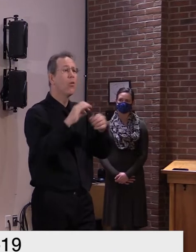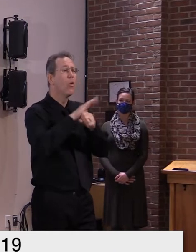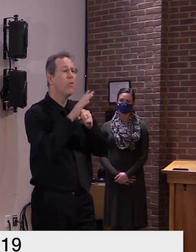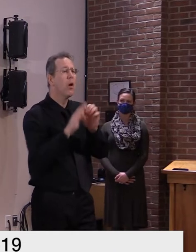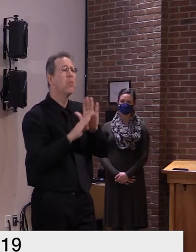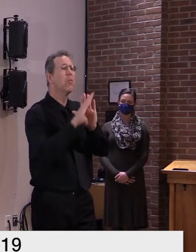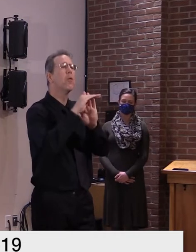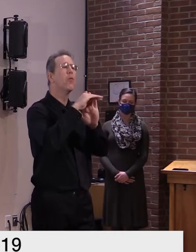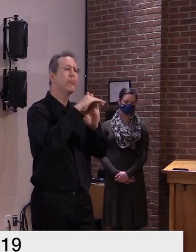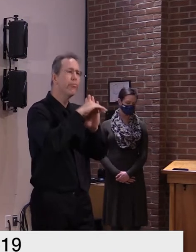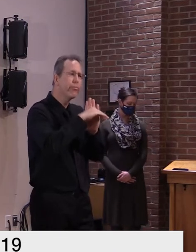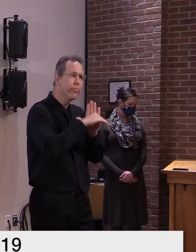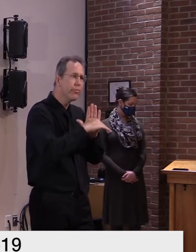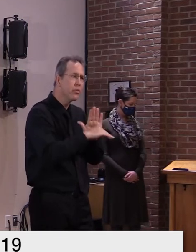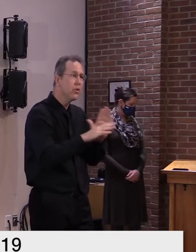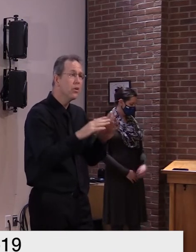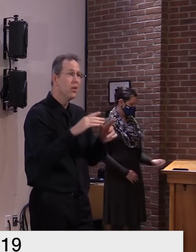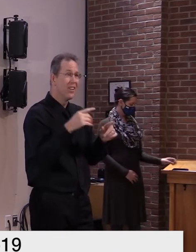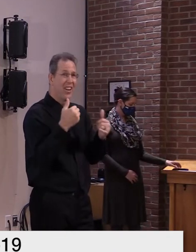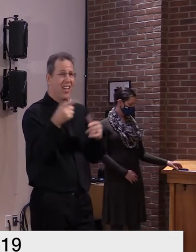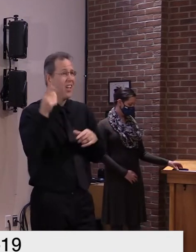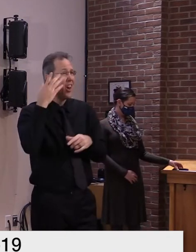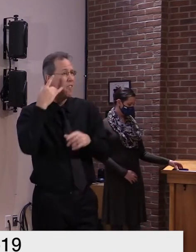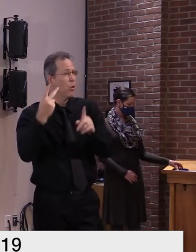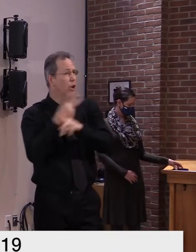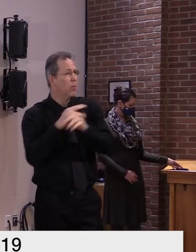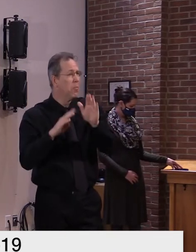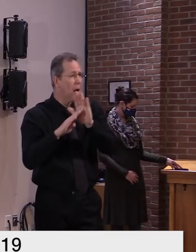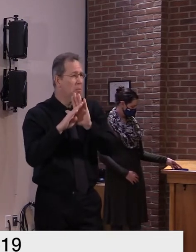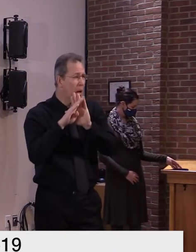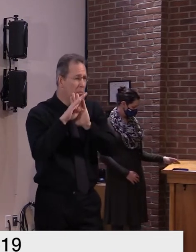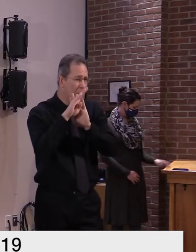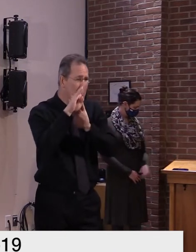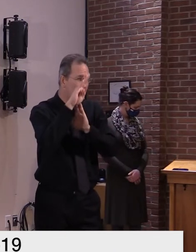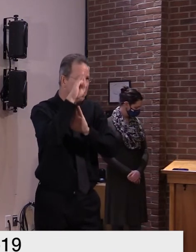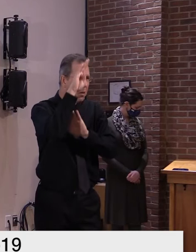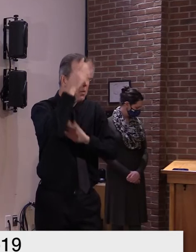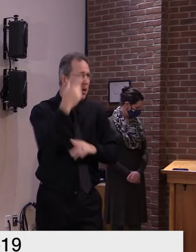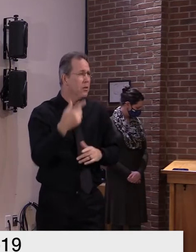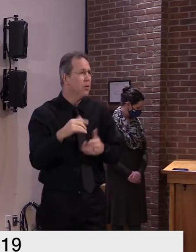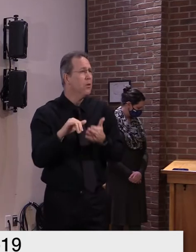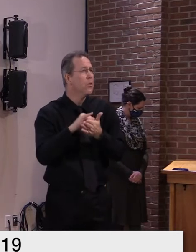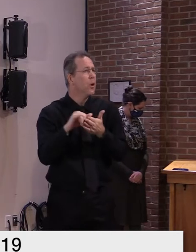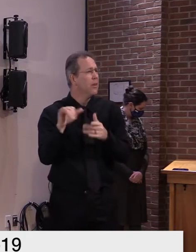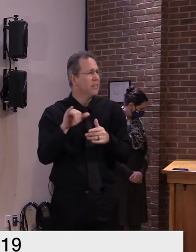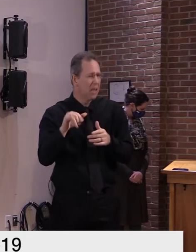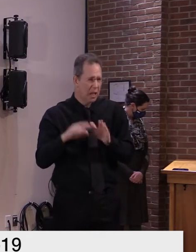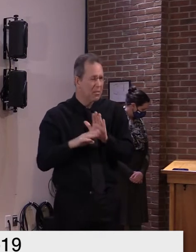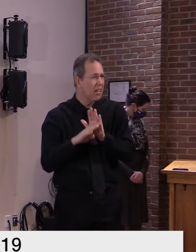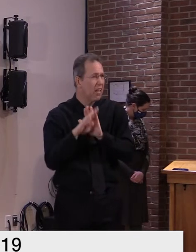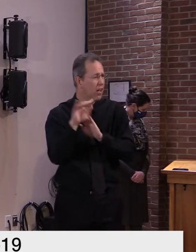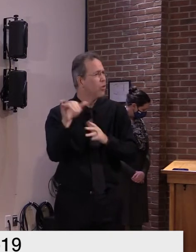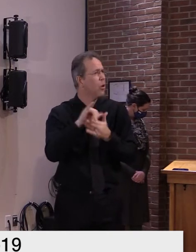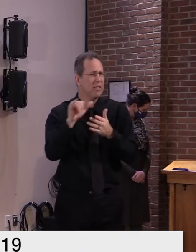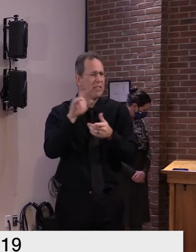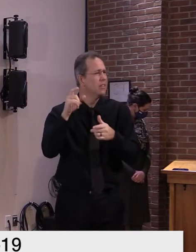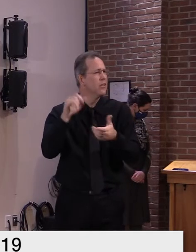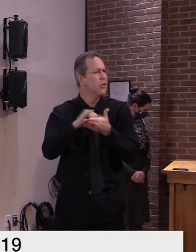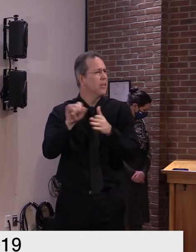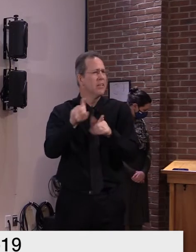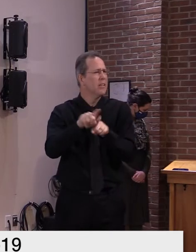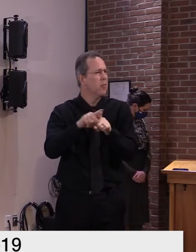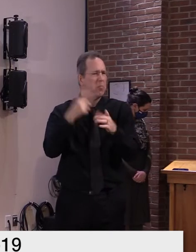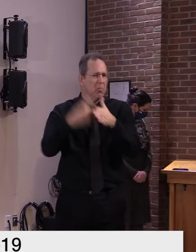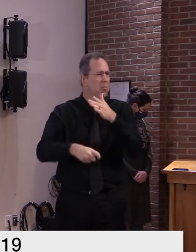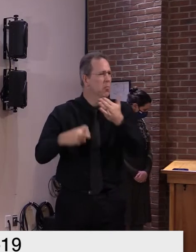dramatically and new york did the same thing they had a penalty process and their numbers are growing at this point